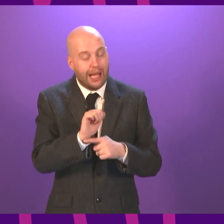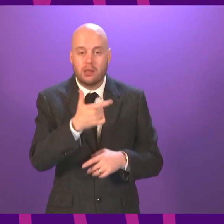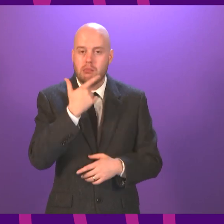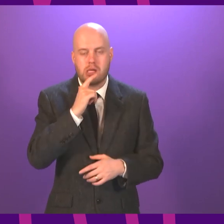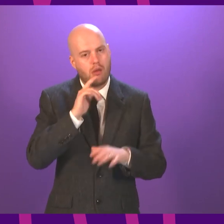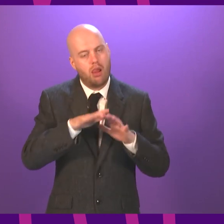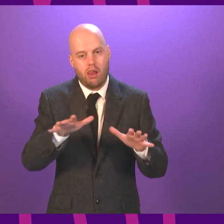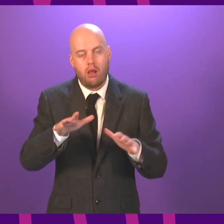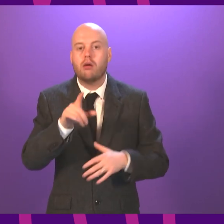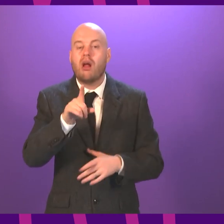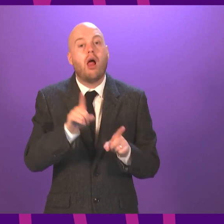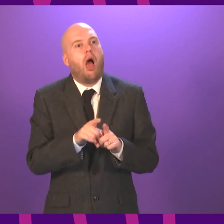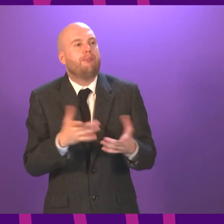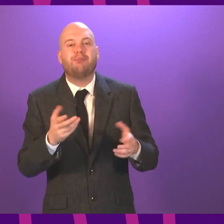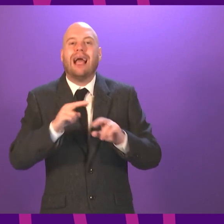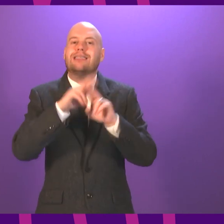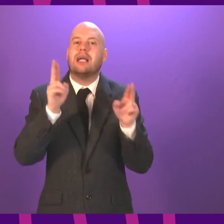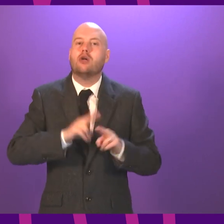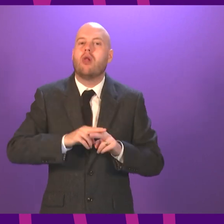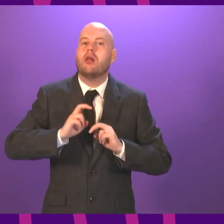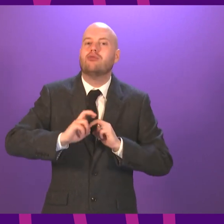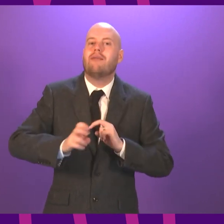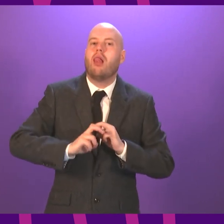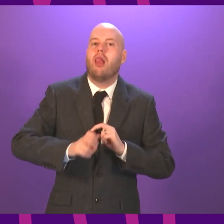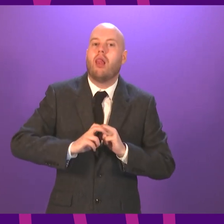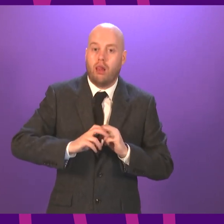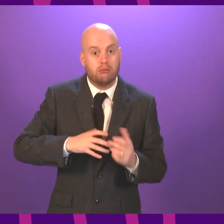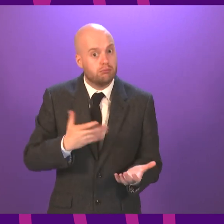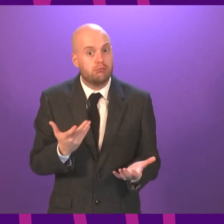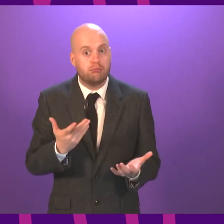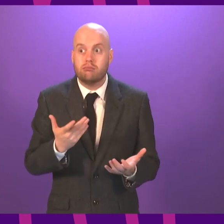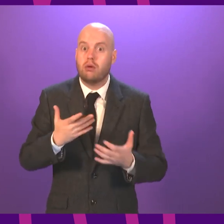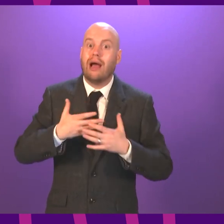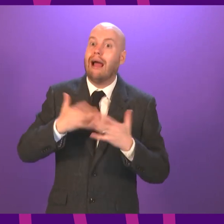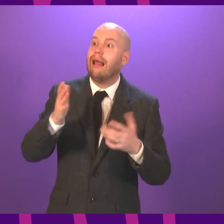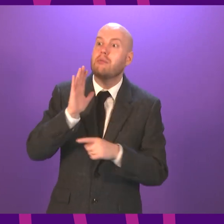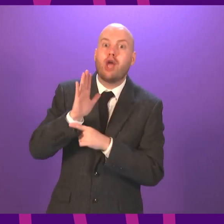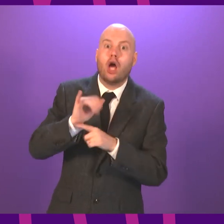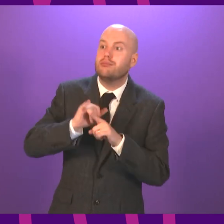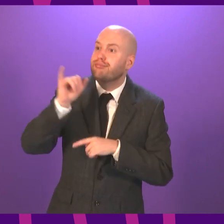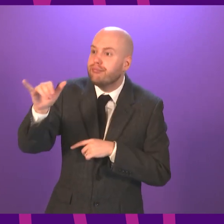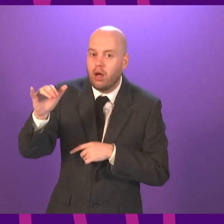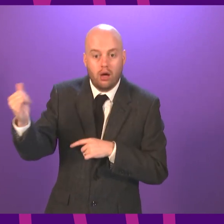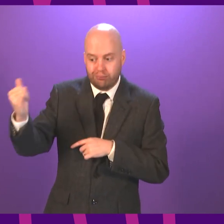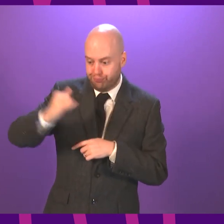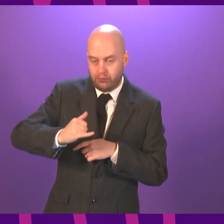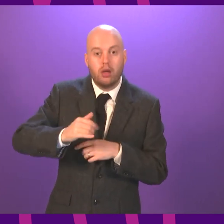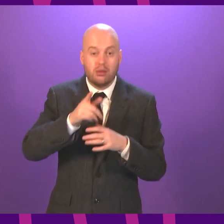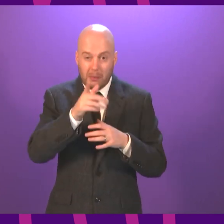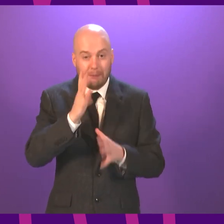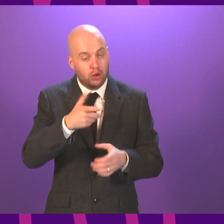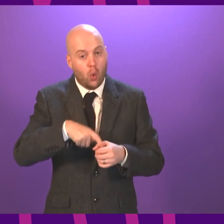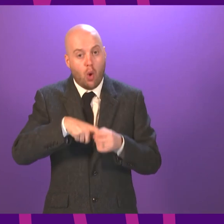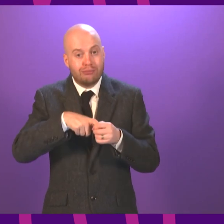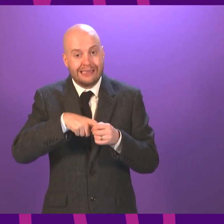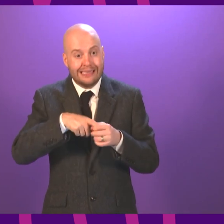international travel, because that is the key risk right now of importing new variants. So these are all difficult issues for anybody who's